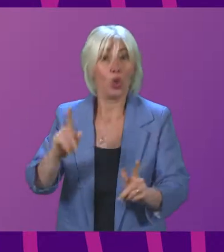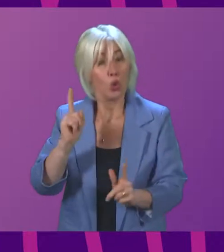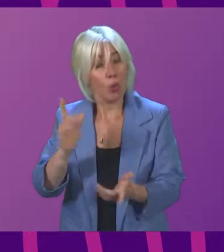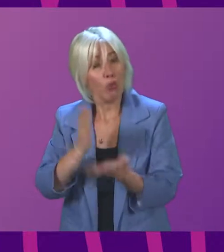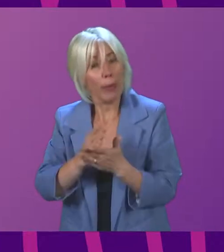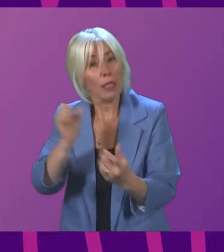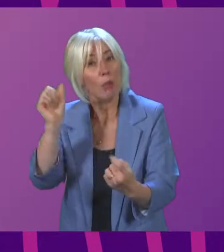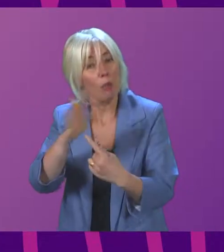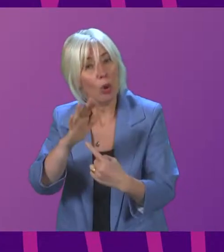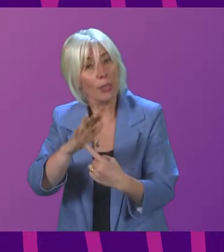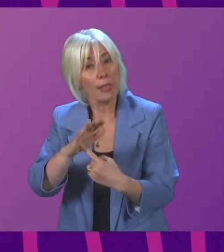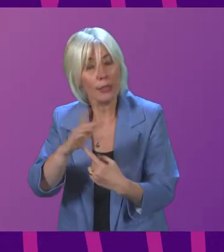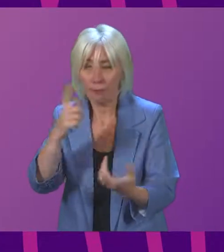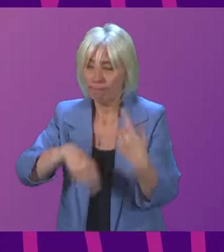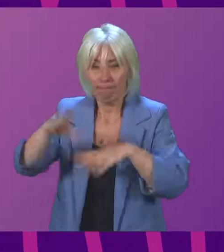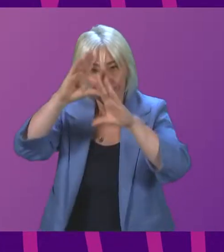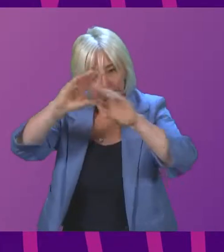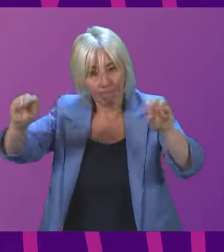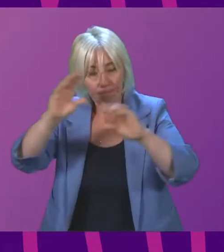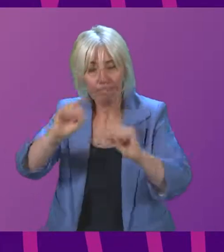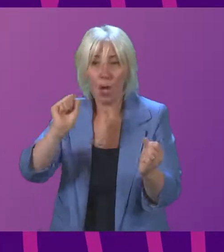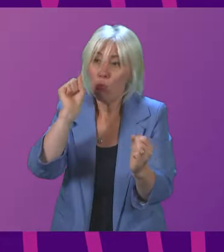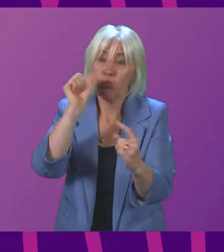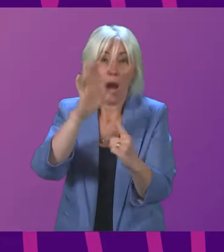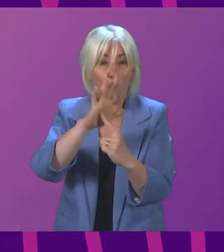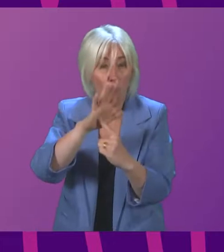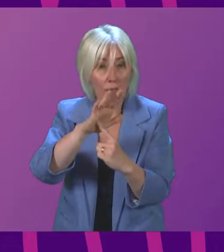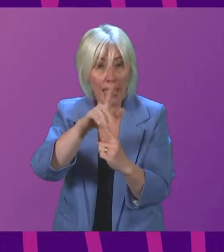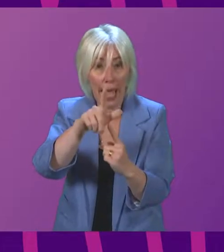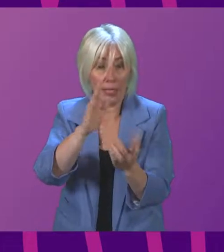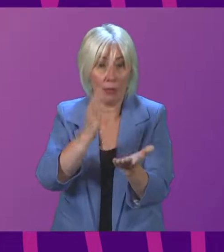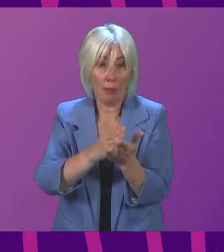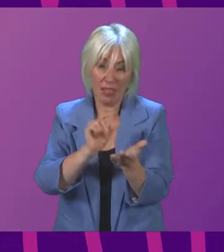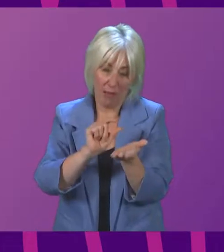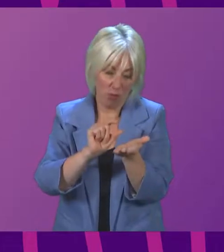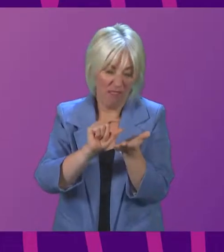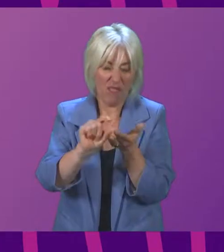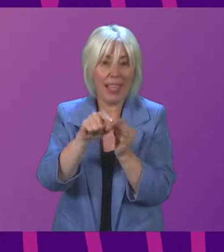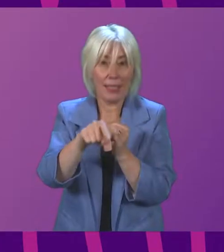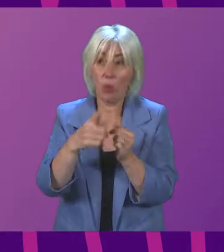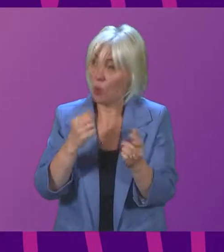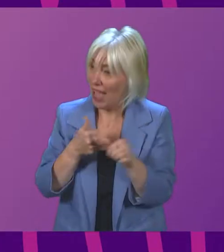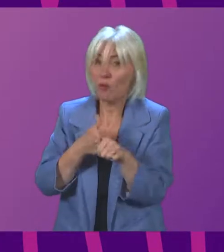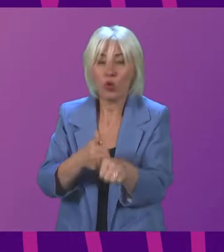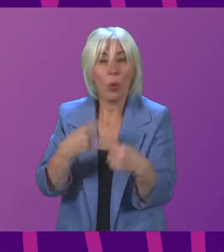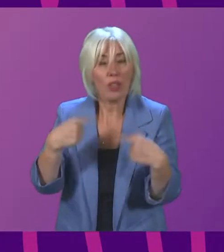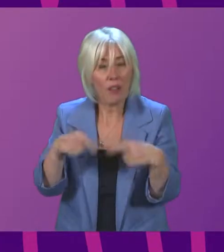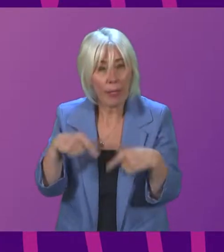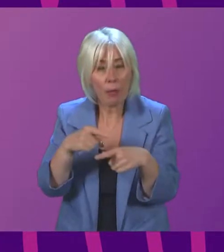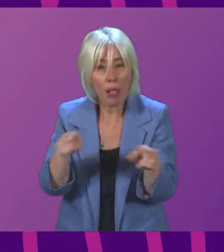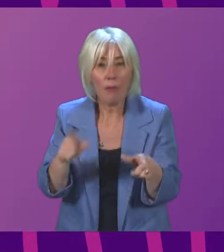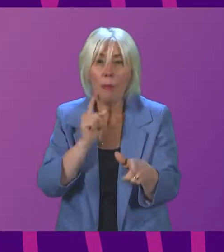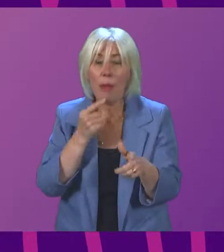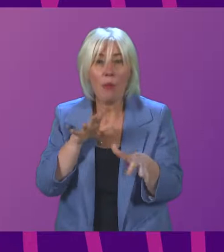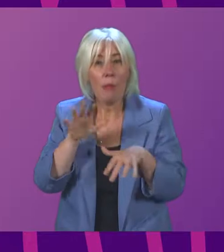that we give a message that people should prioritise making this investment. And, of course, we have the supports available for people who will